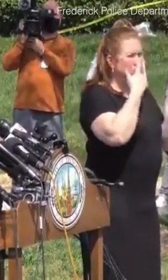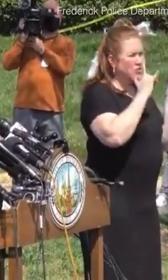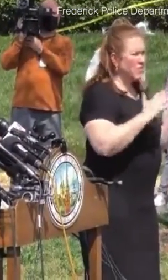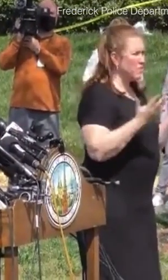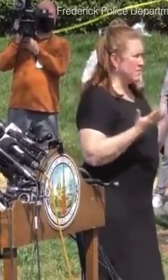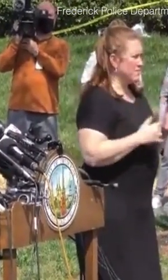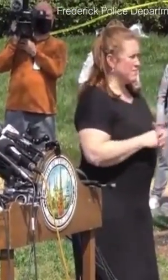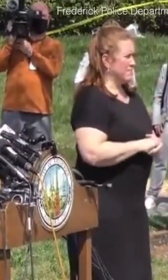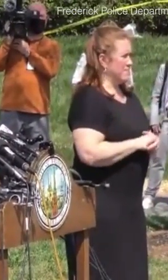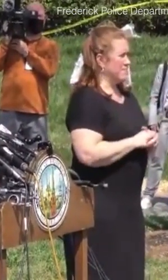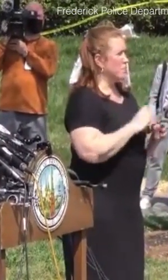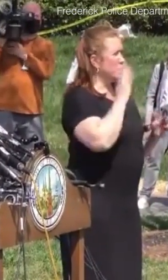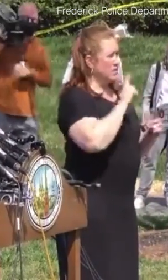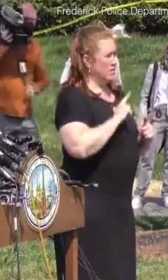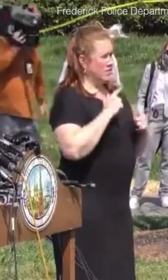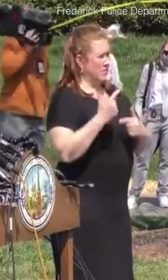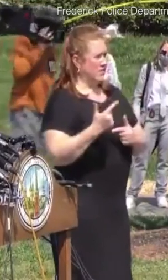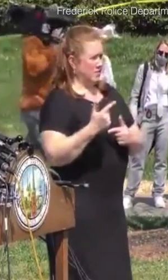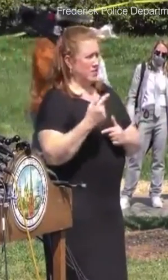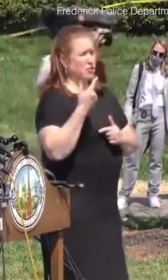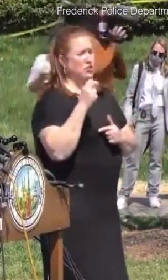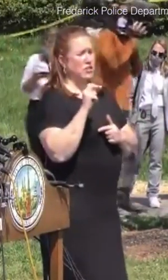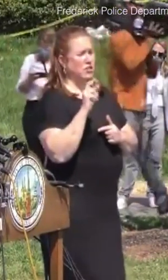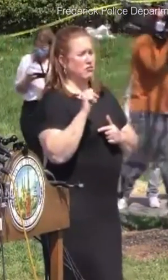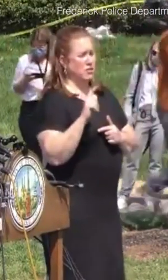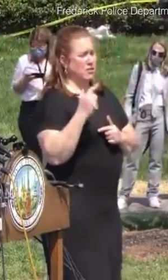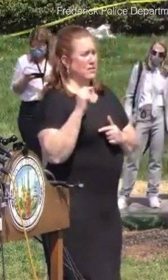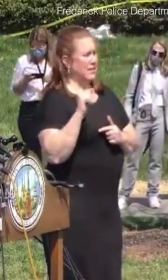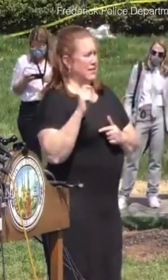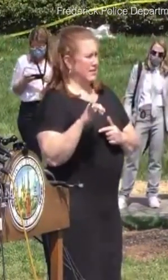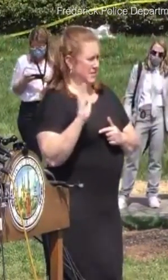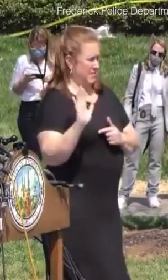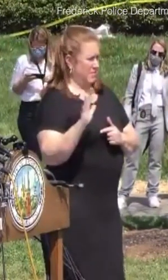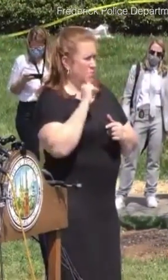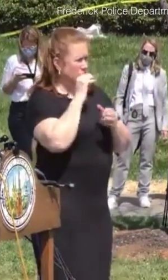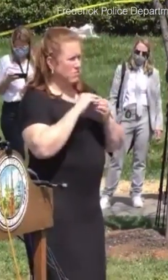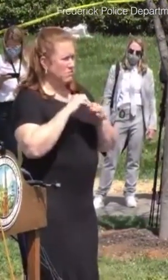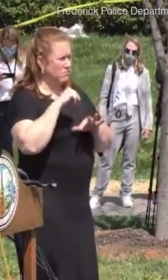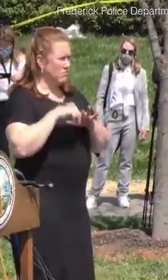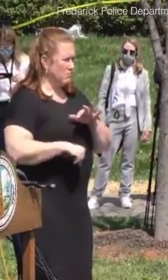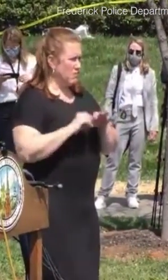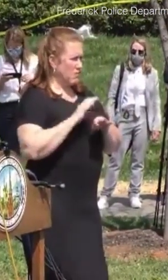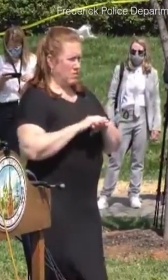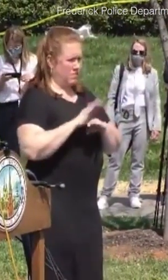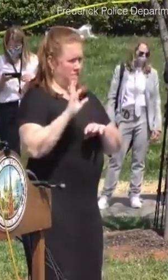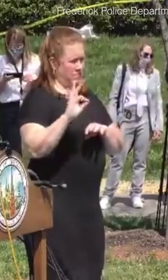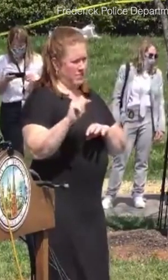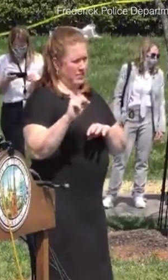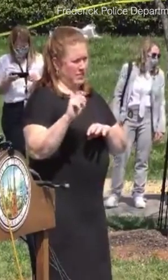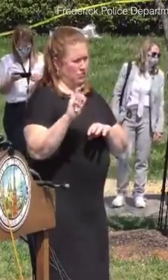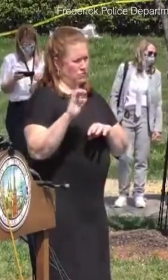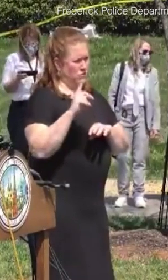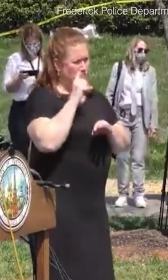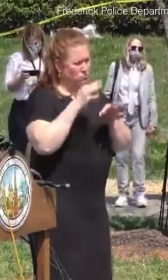anything that happened within the confines of the military base. Our shooter today, our suspect has been identified as